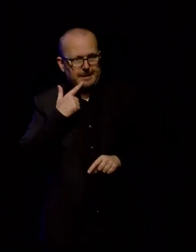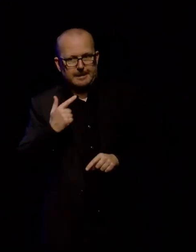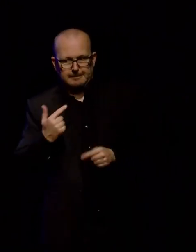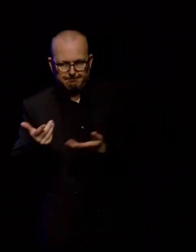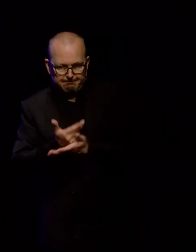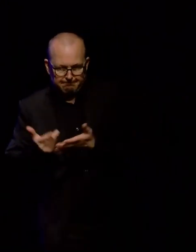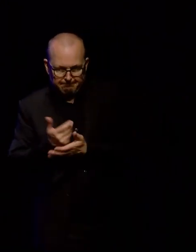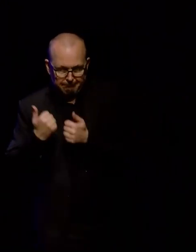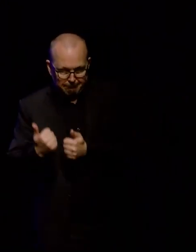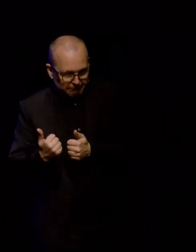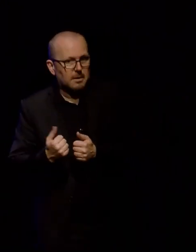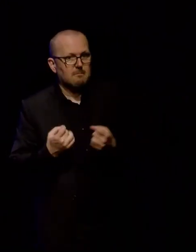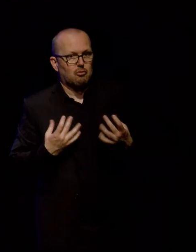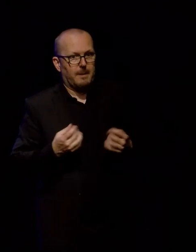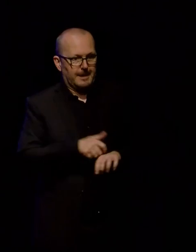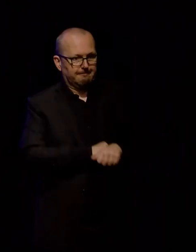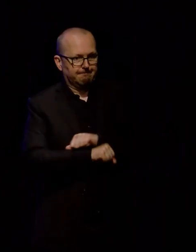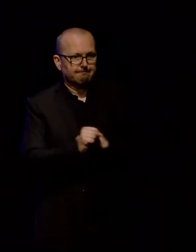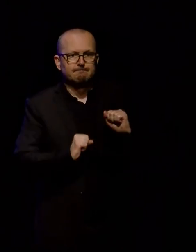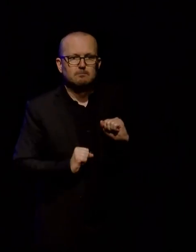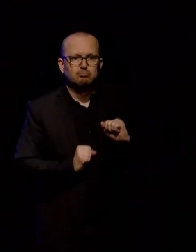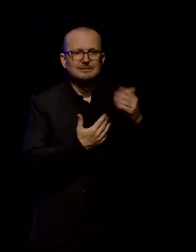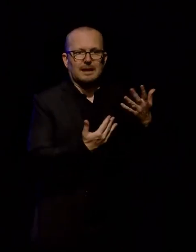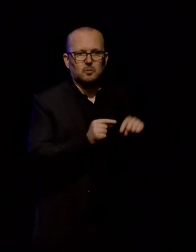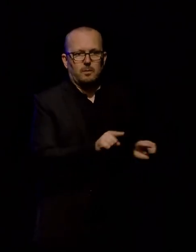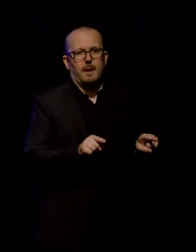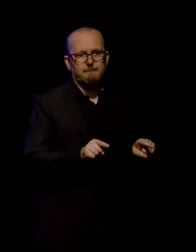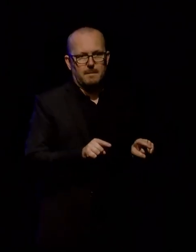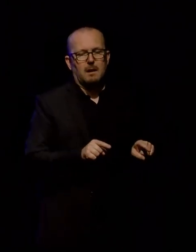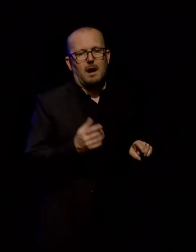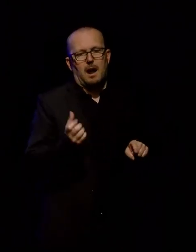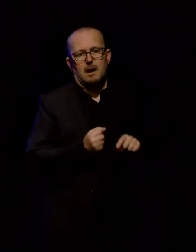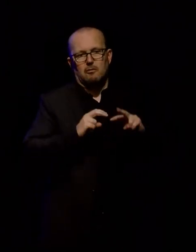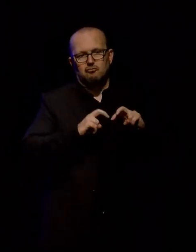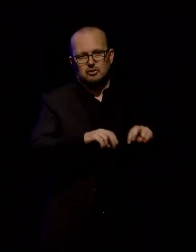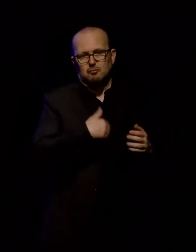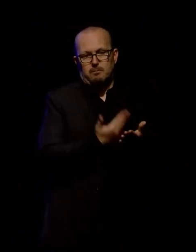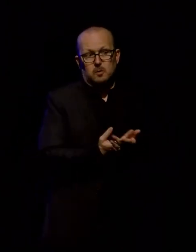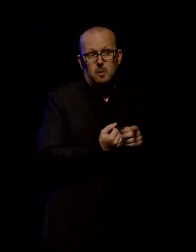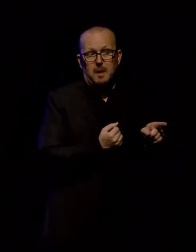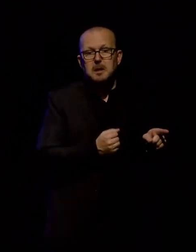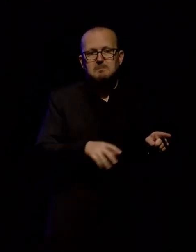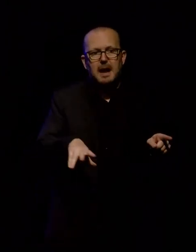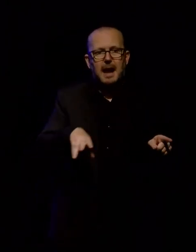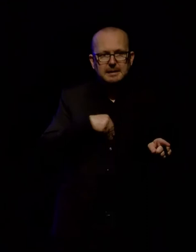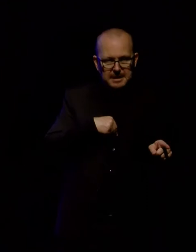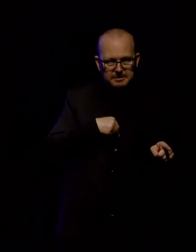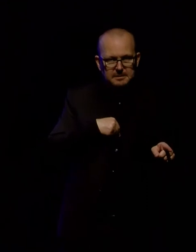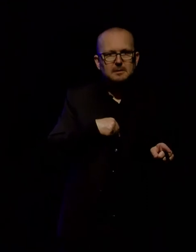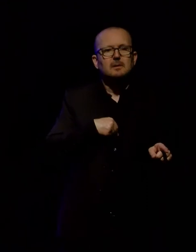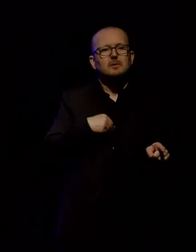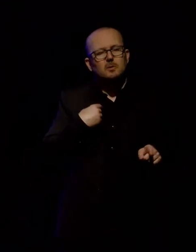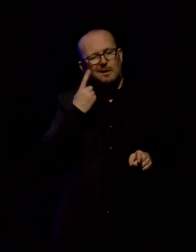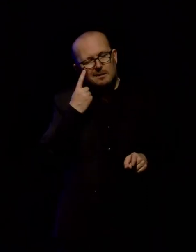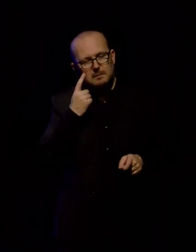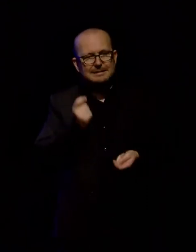colleagues. And I was lucky enough to have a research proposal accepted to do some